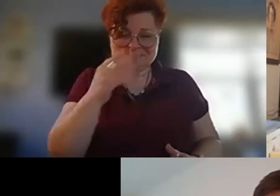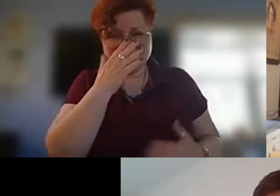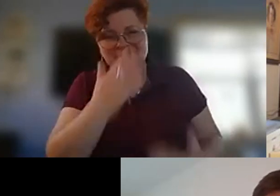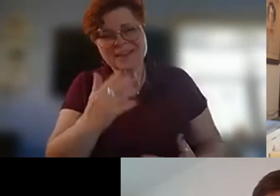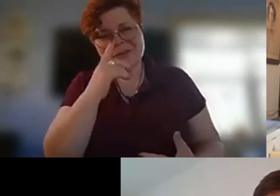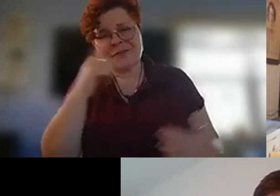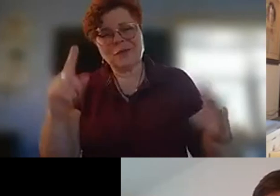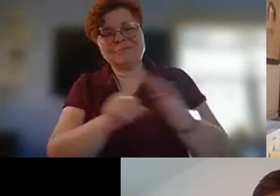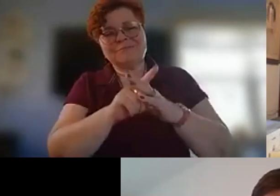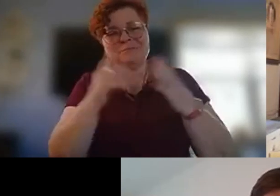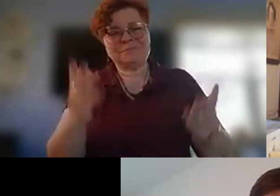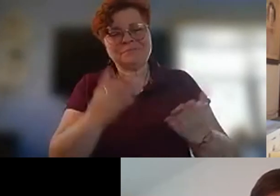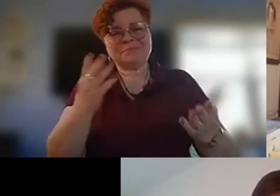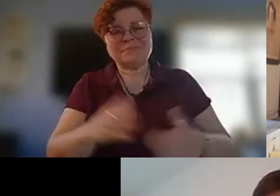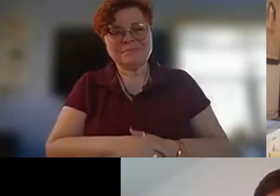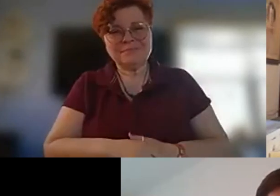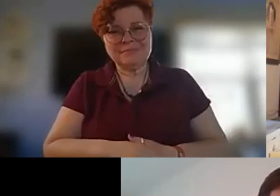here you have to unmute yourself